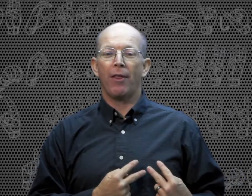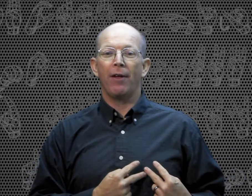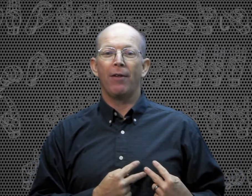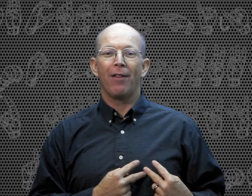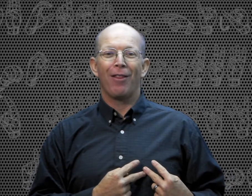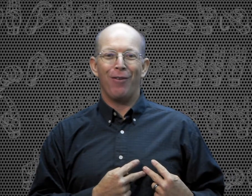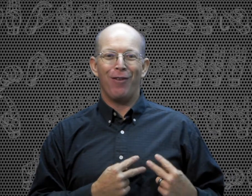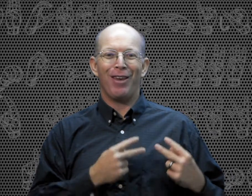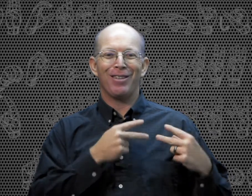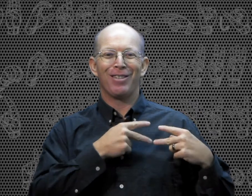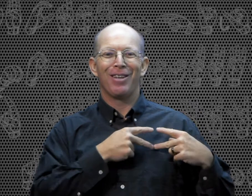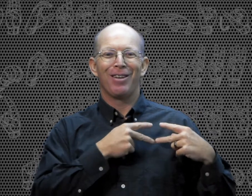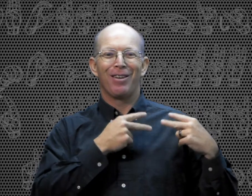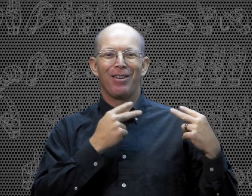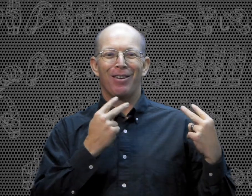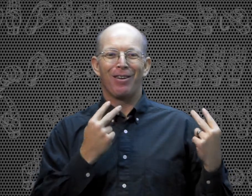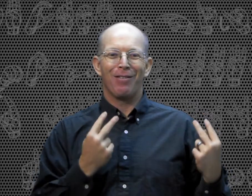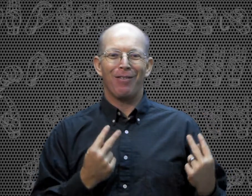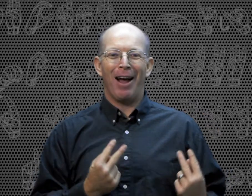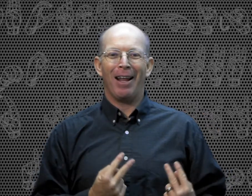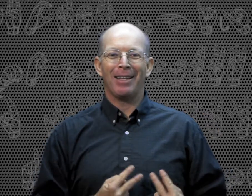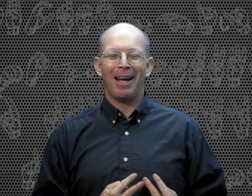the V's. Valentine.